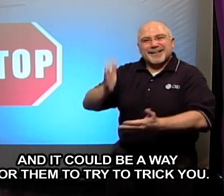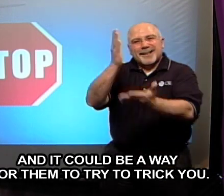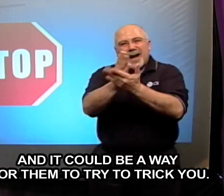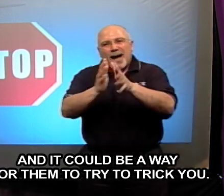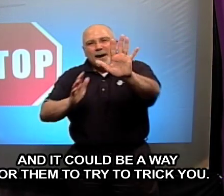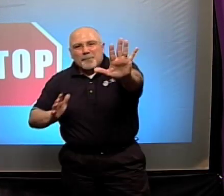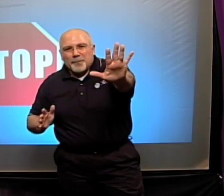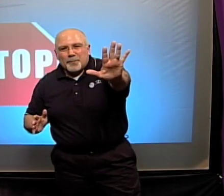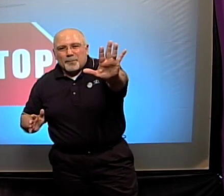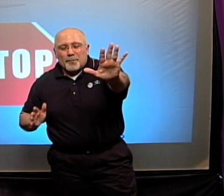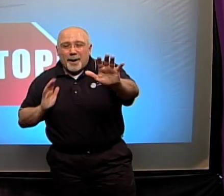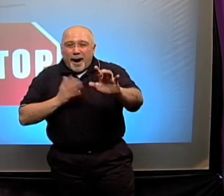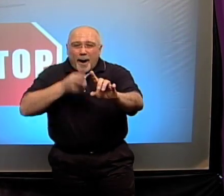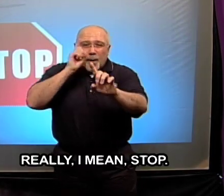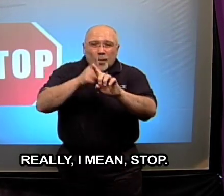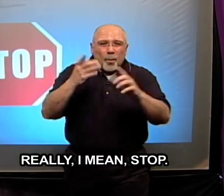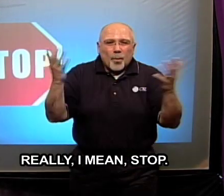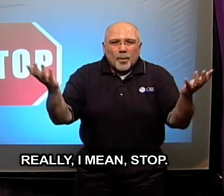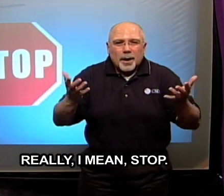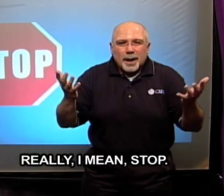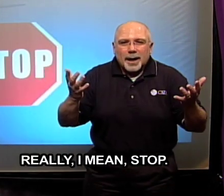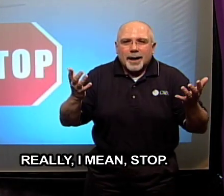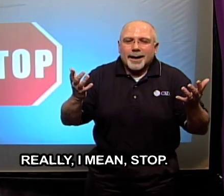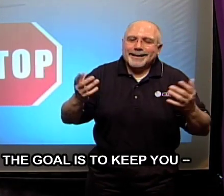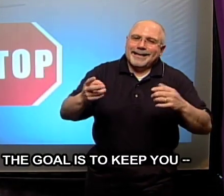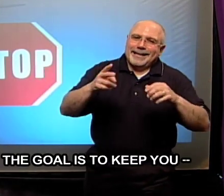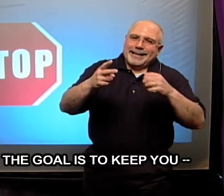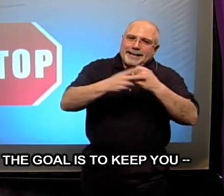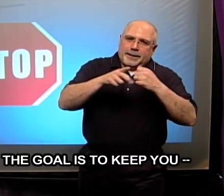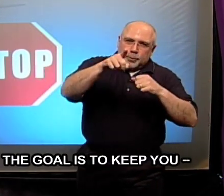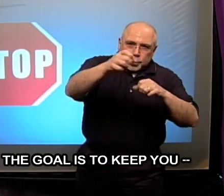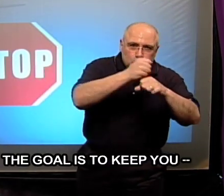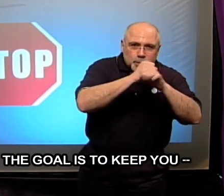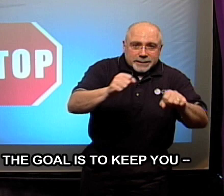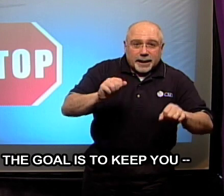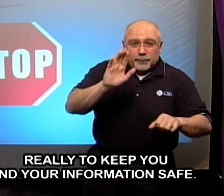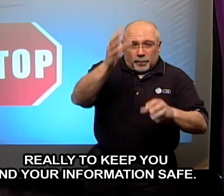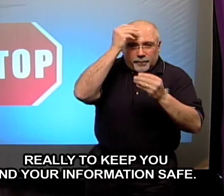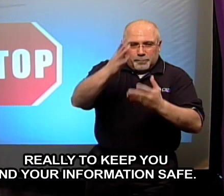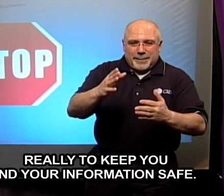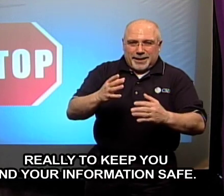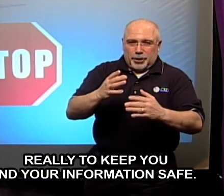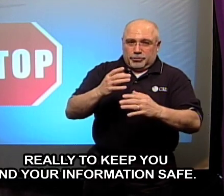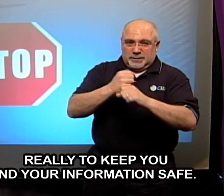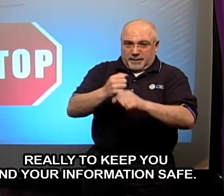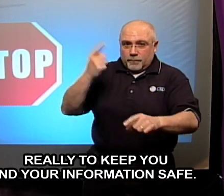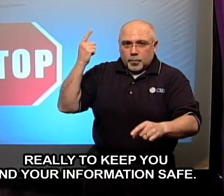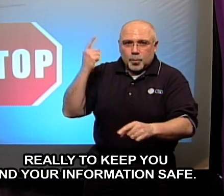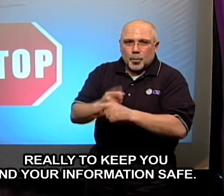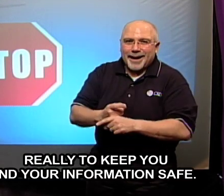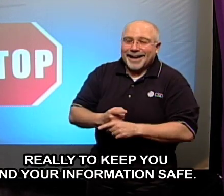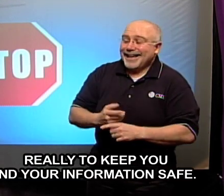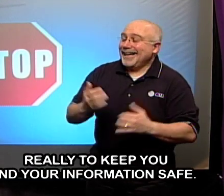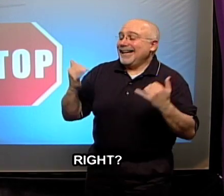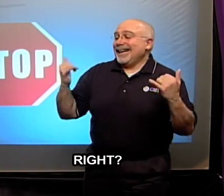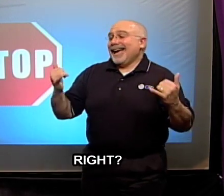and really I mean stop the goal is to keep you really to keep you and your information safe right